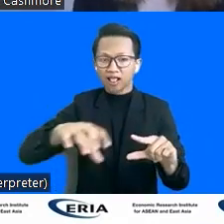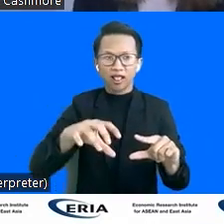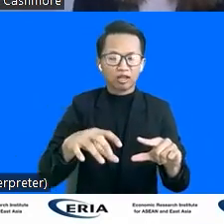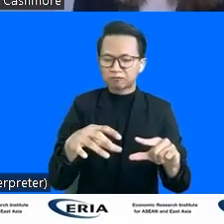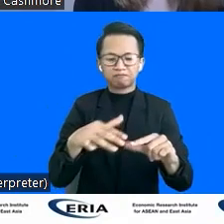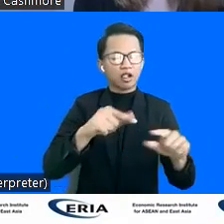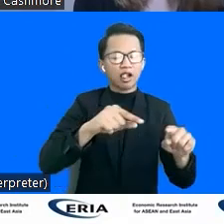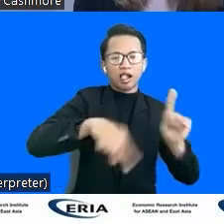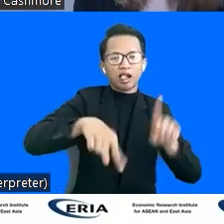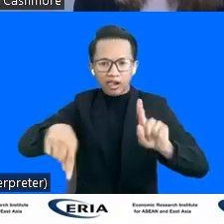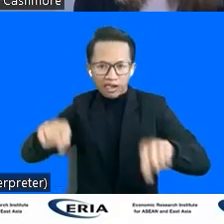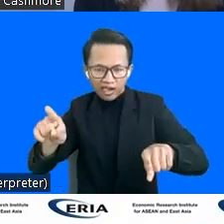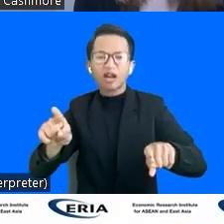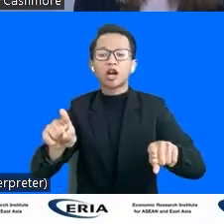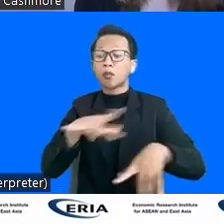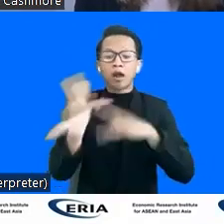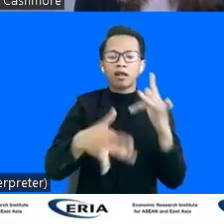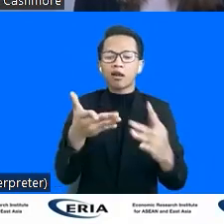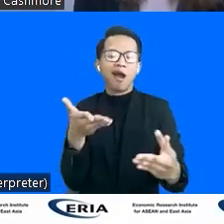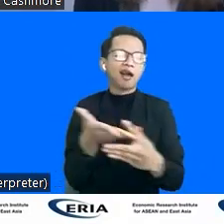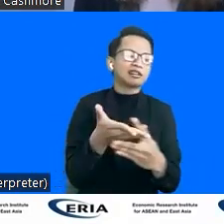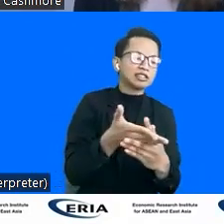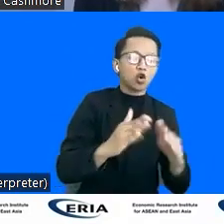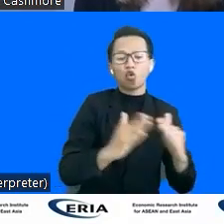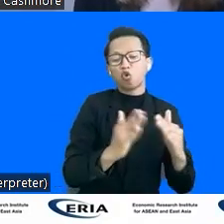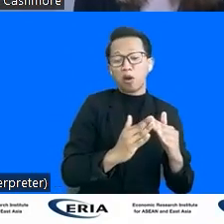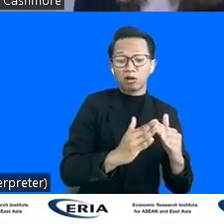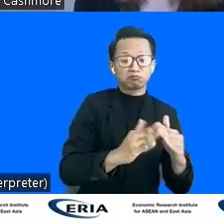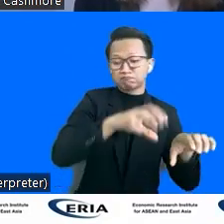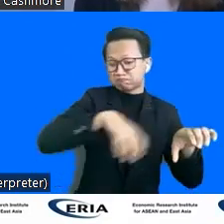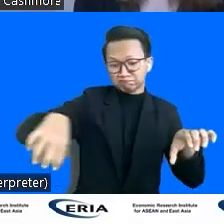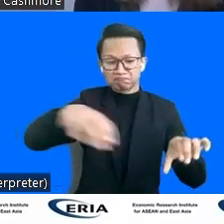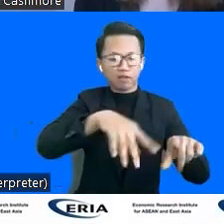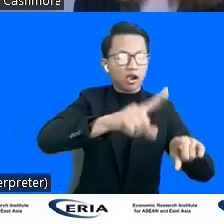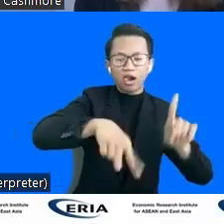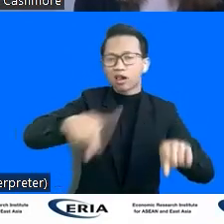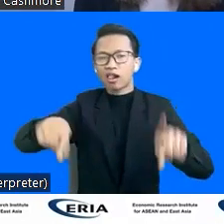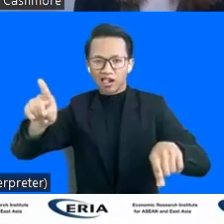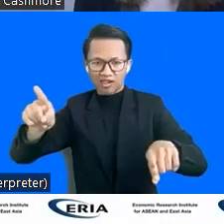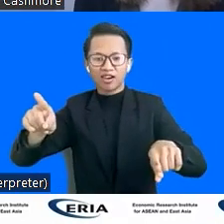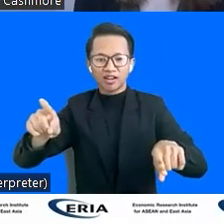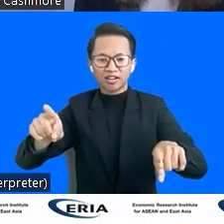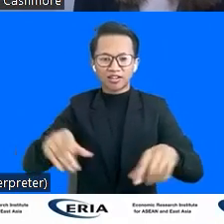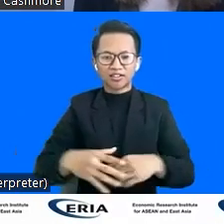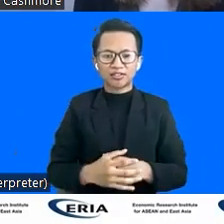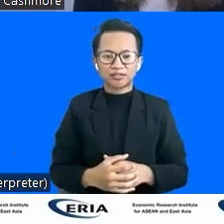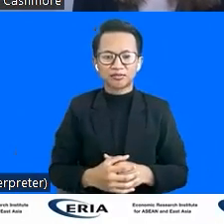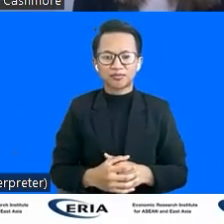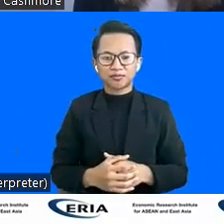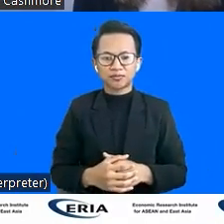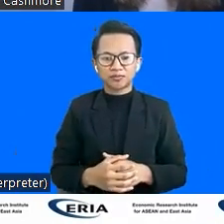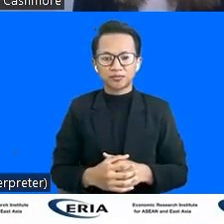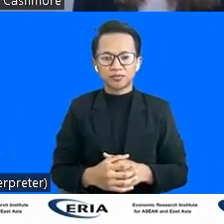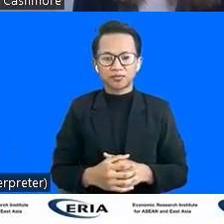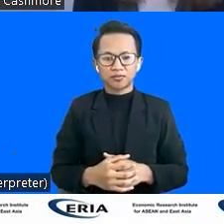So rates of internet access at home vary highly across the region, and students with disabilities faced